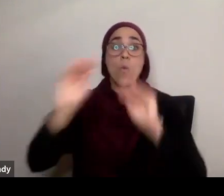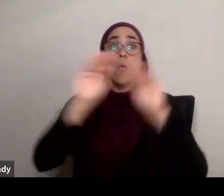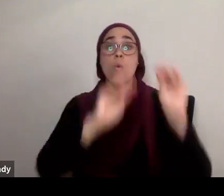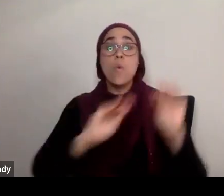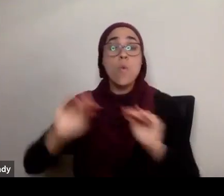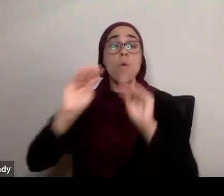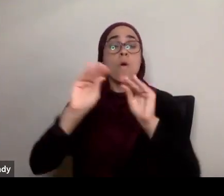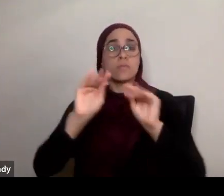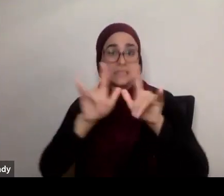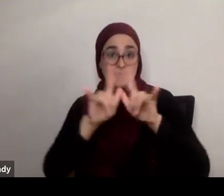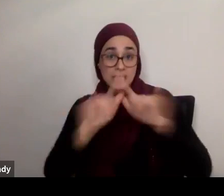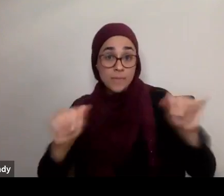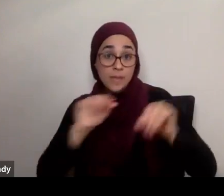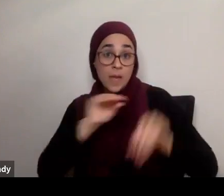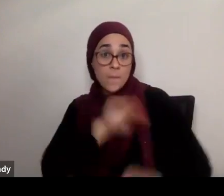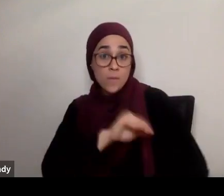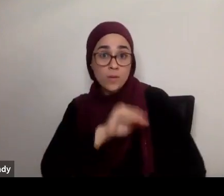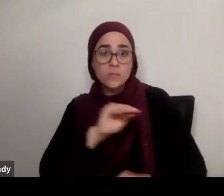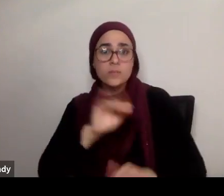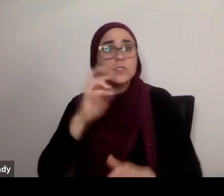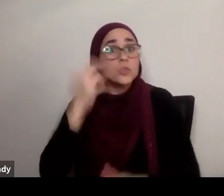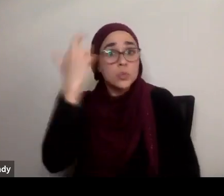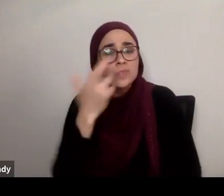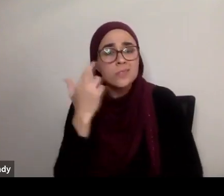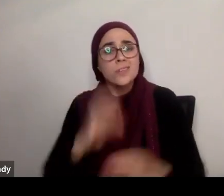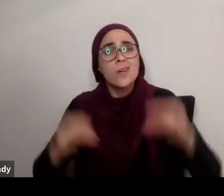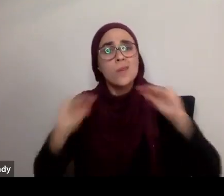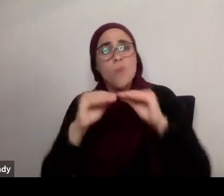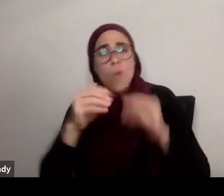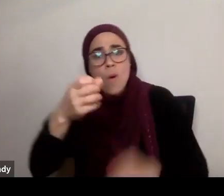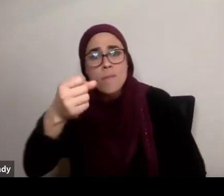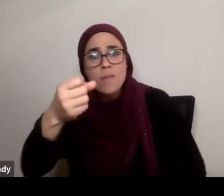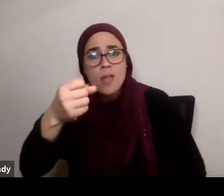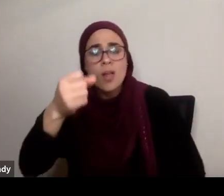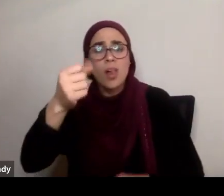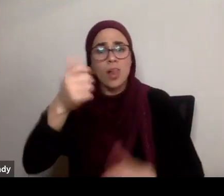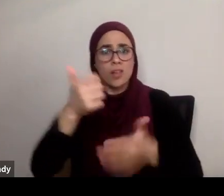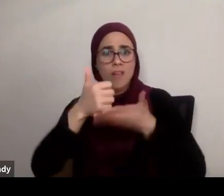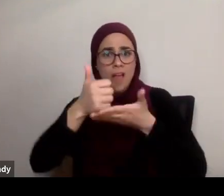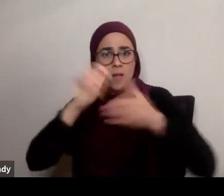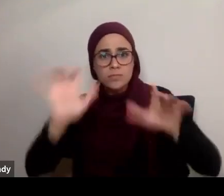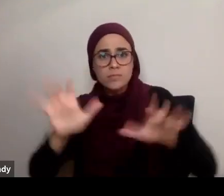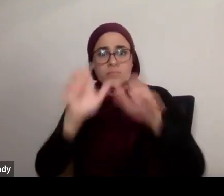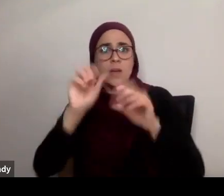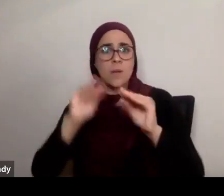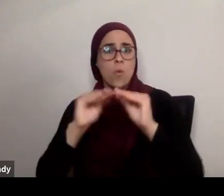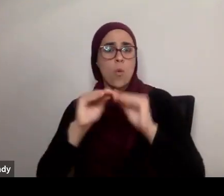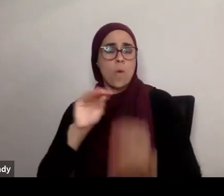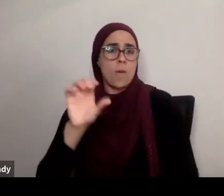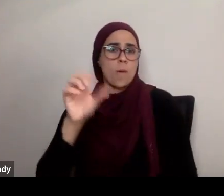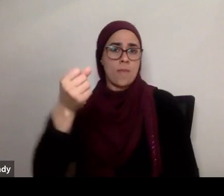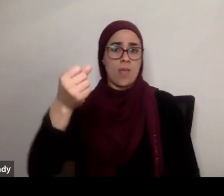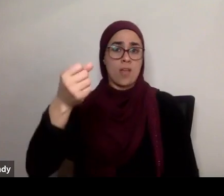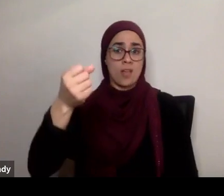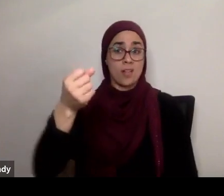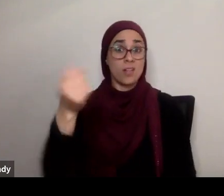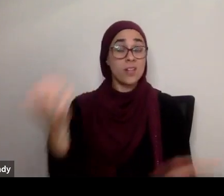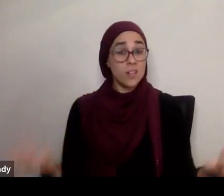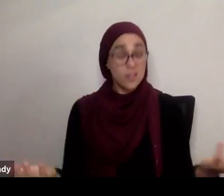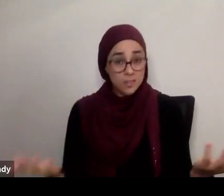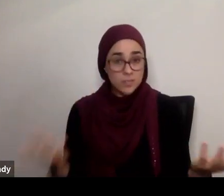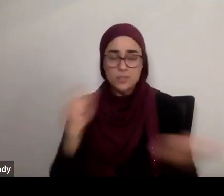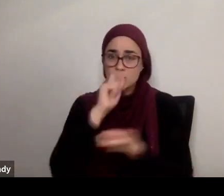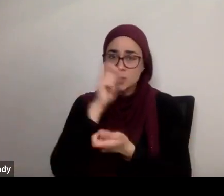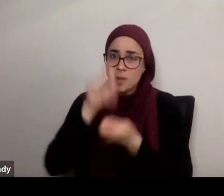efficiency, all of these instincts that subhanahu were born with as human beings. And when you look at the animal species and even within,